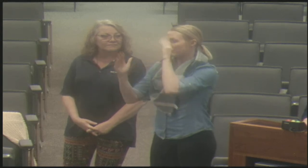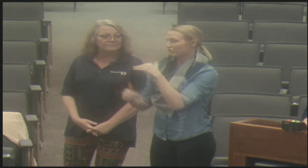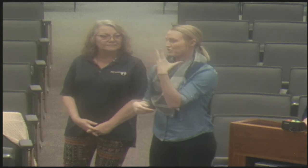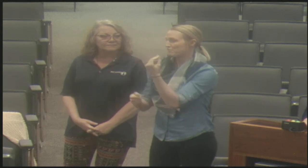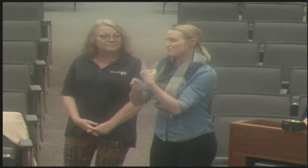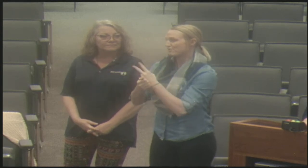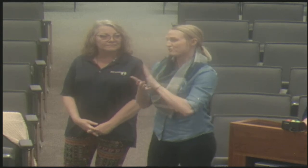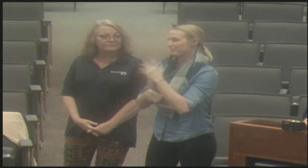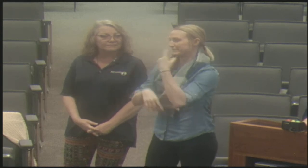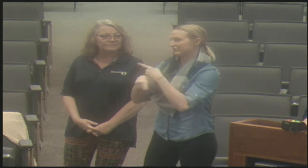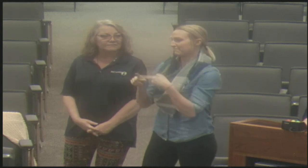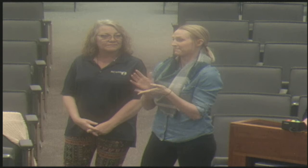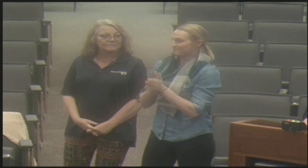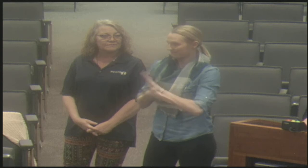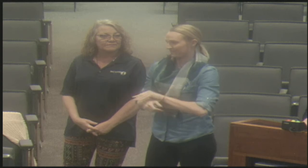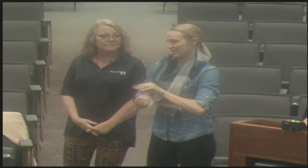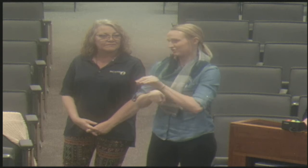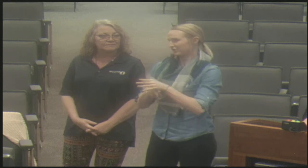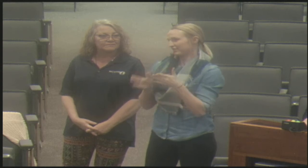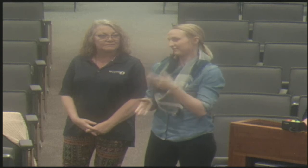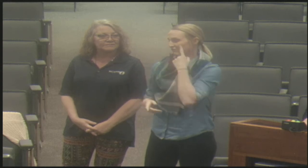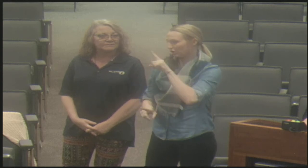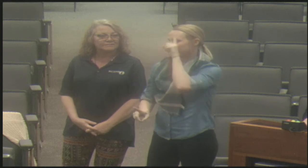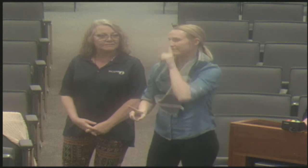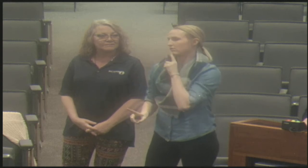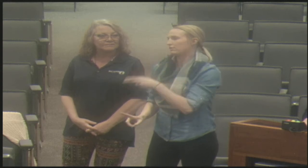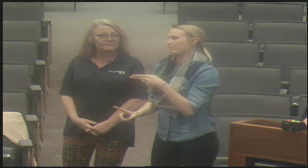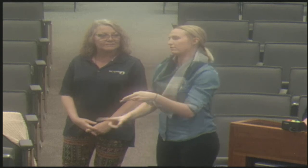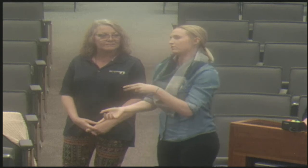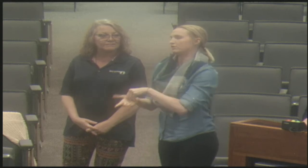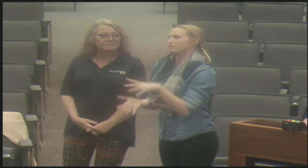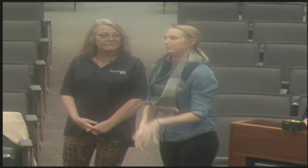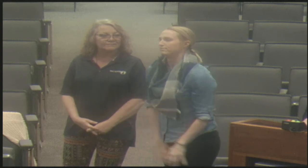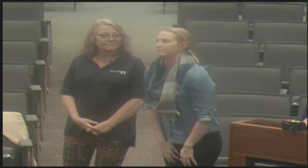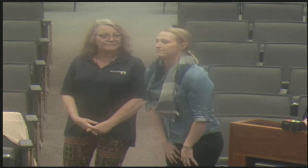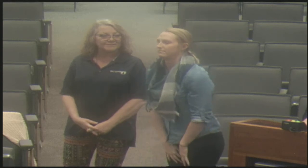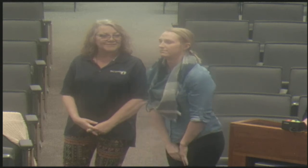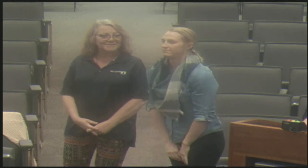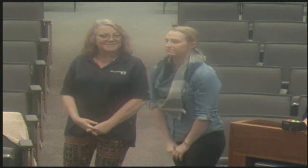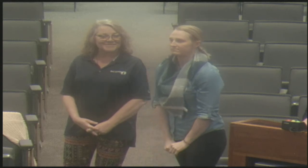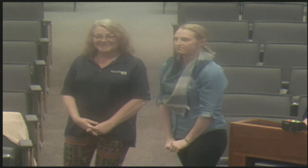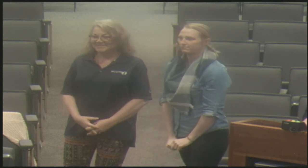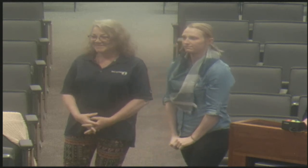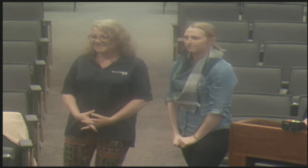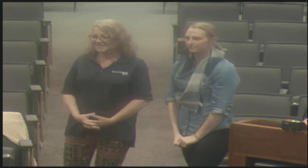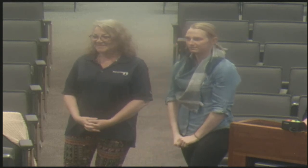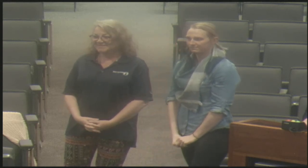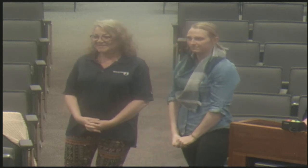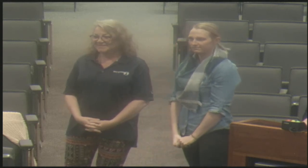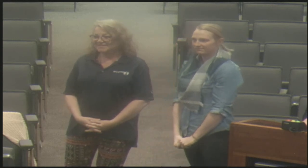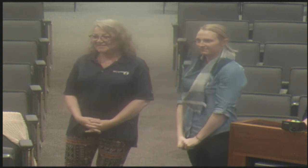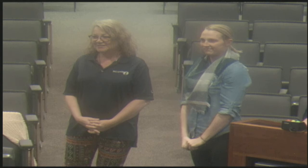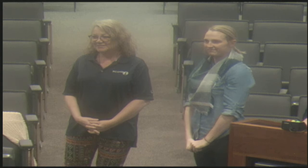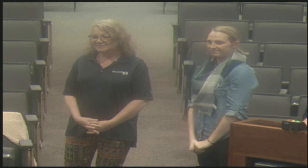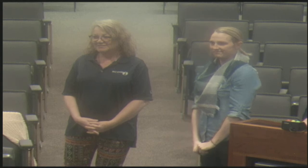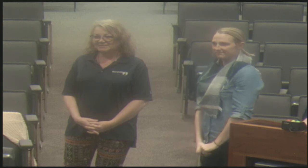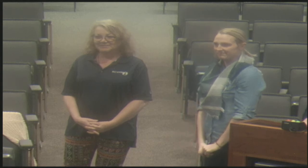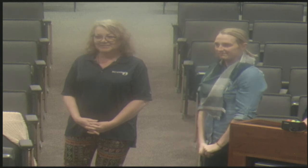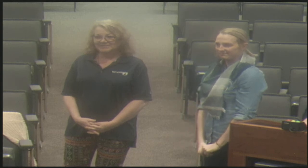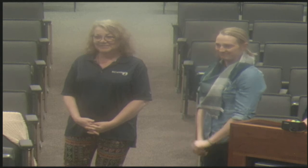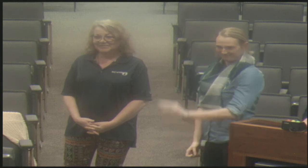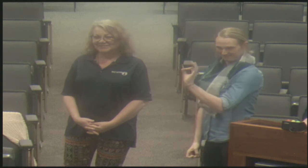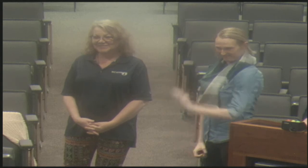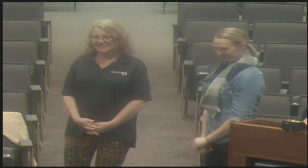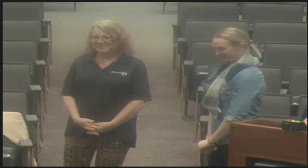as my training, as the behavioral health services coordinator, received lots of training for that. And then, like I said, I would like to continue that training by going on to graduate